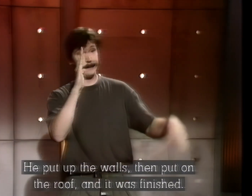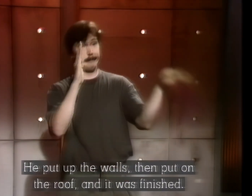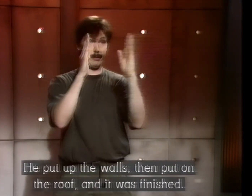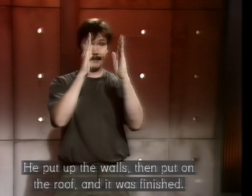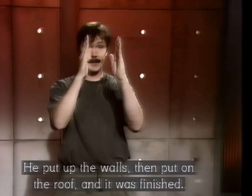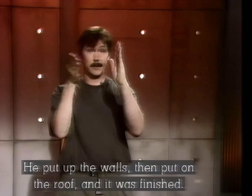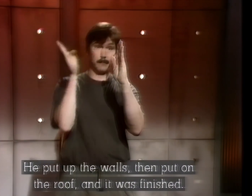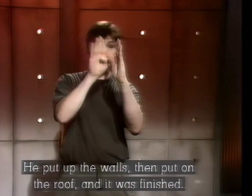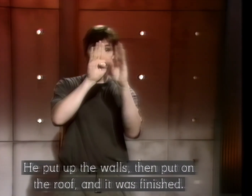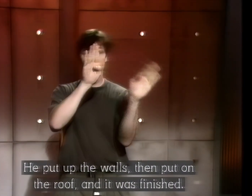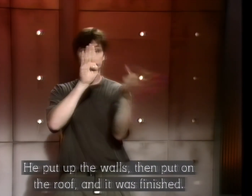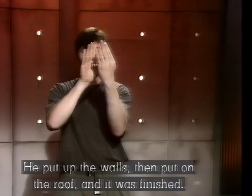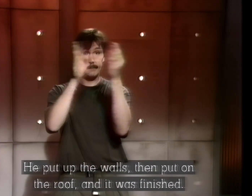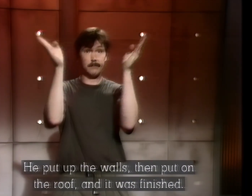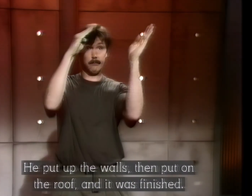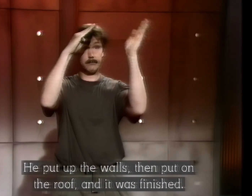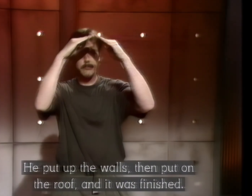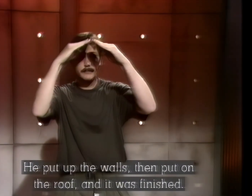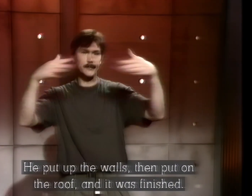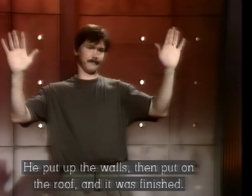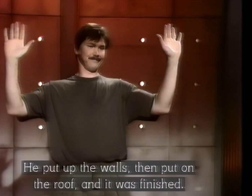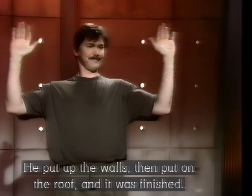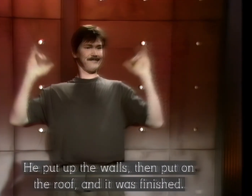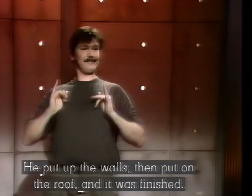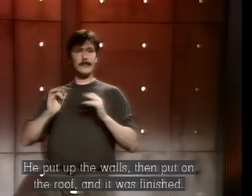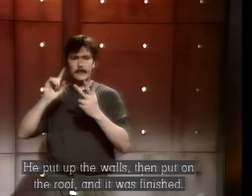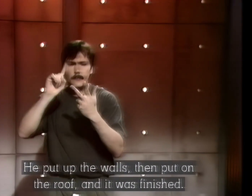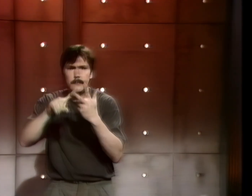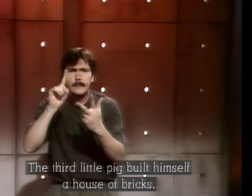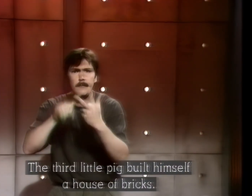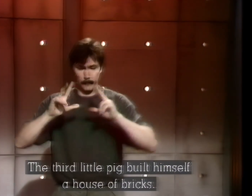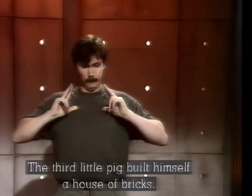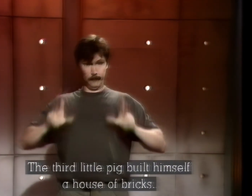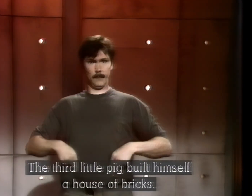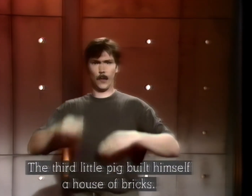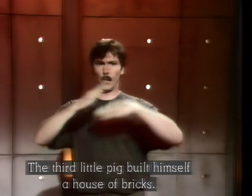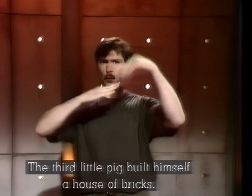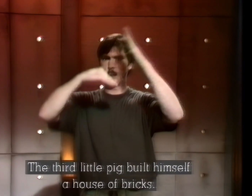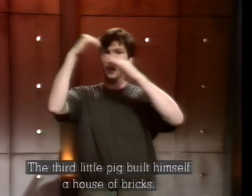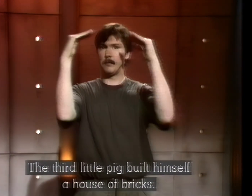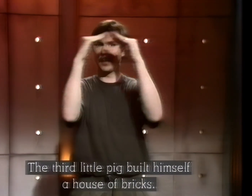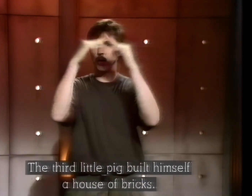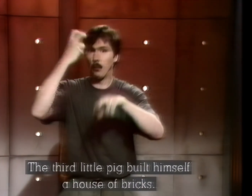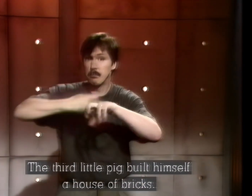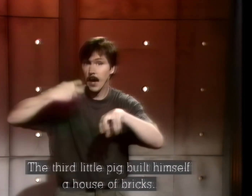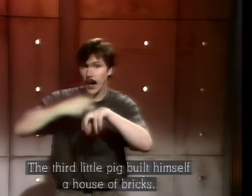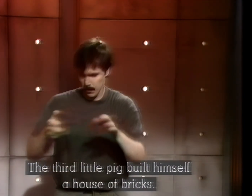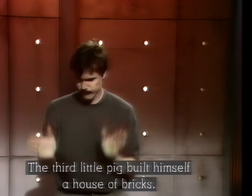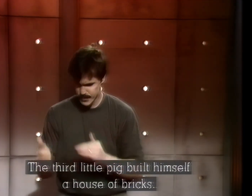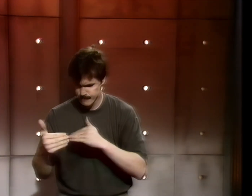He put up the walls, and then put on the roof, and it was finished. The third little pig built himself